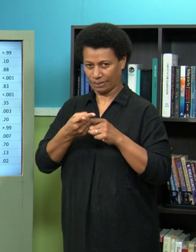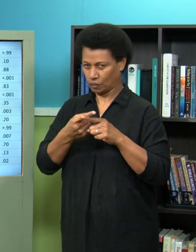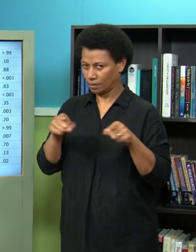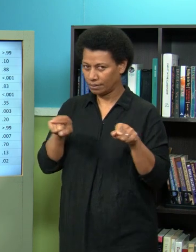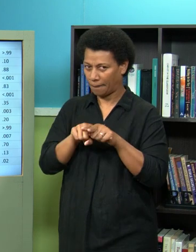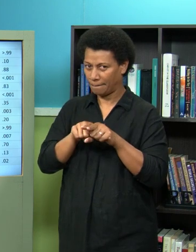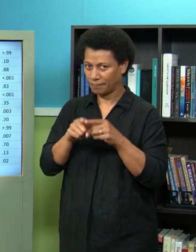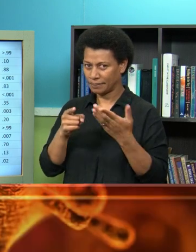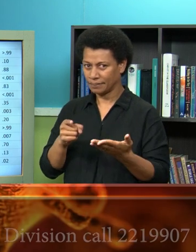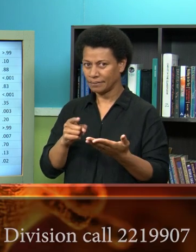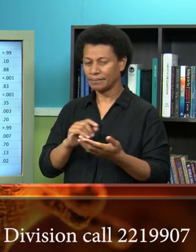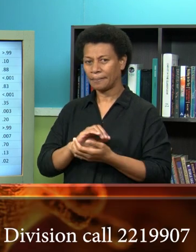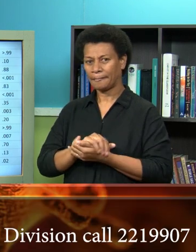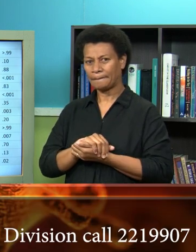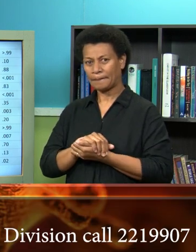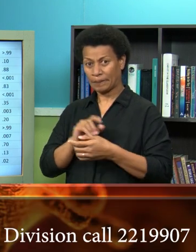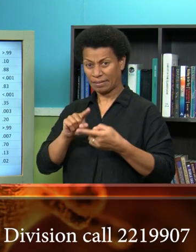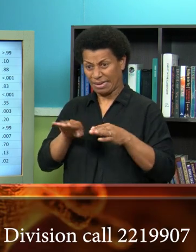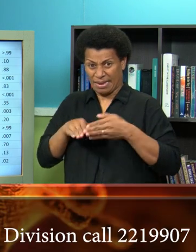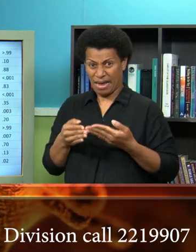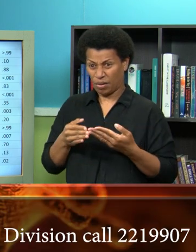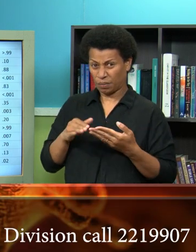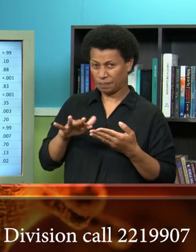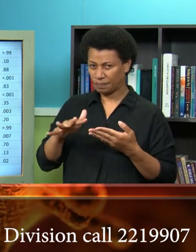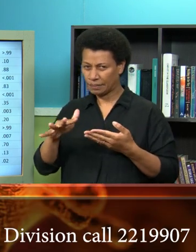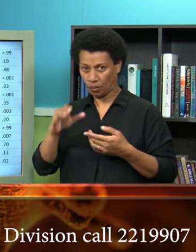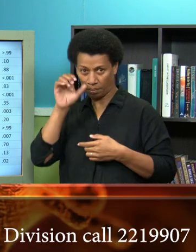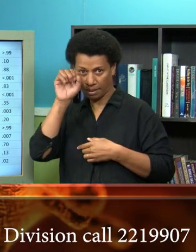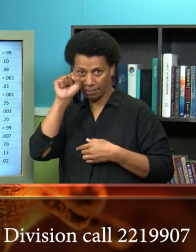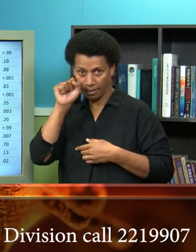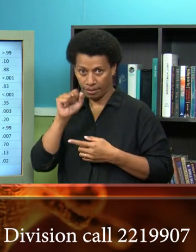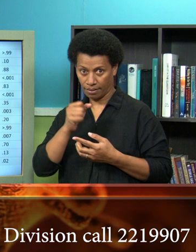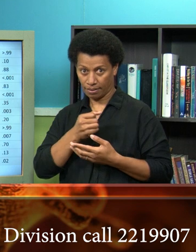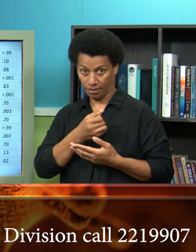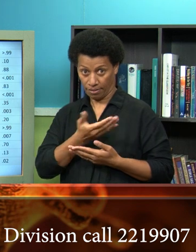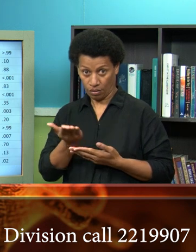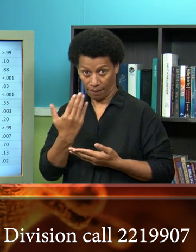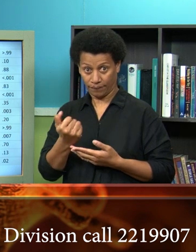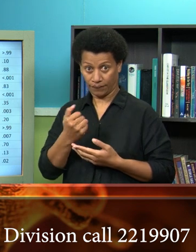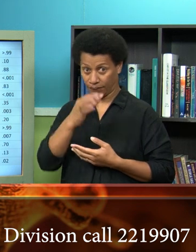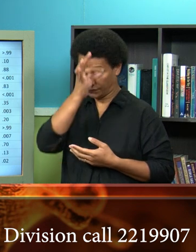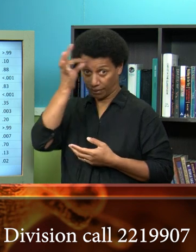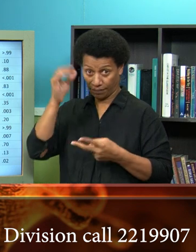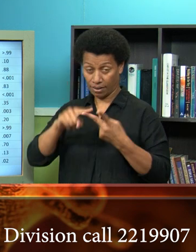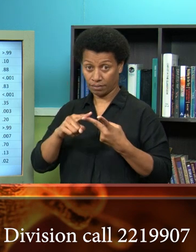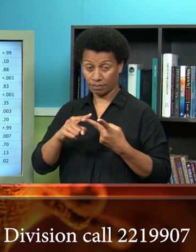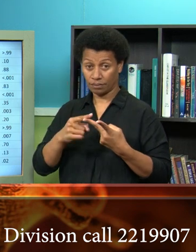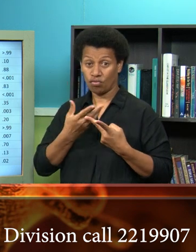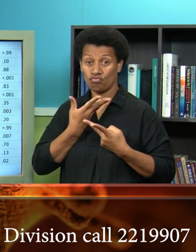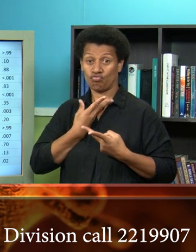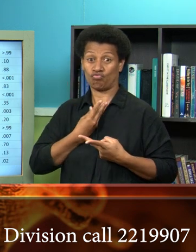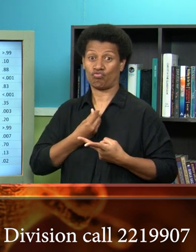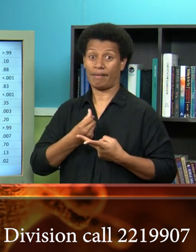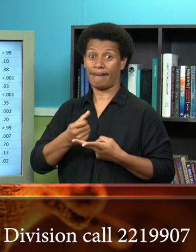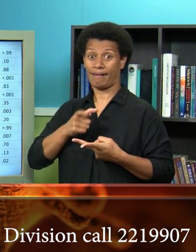so it's very non-specific but at this point remember if you have a fever and a dry cough you should be calling